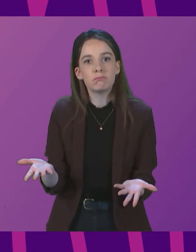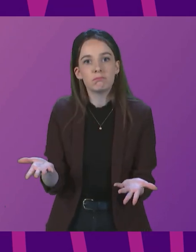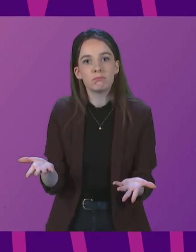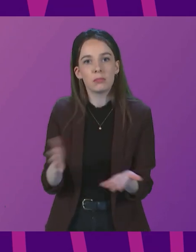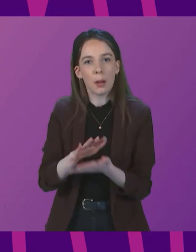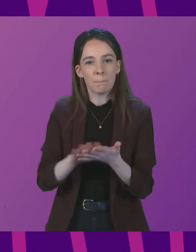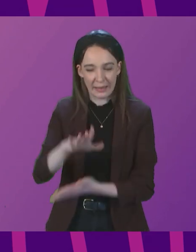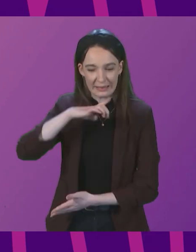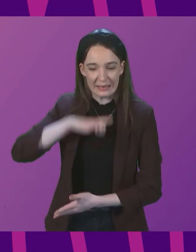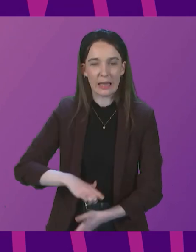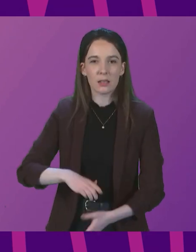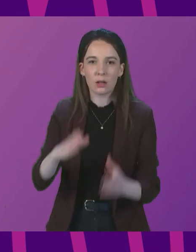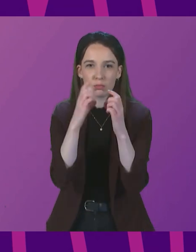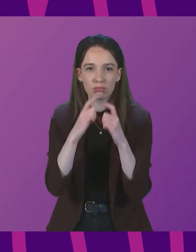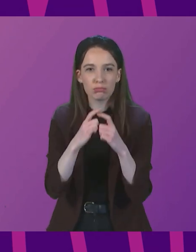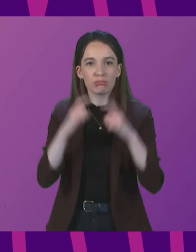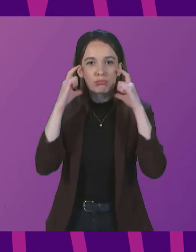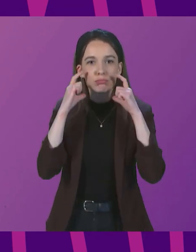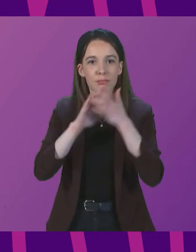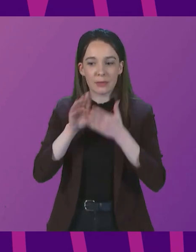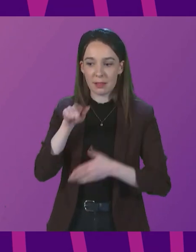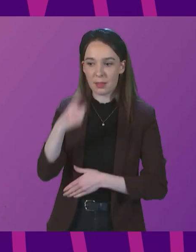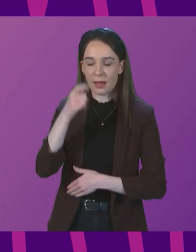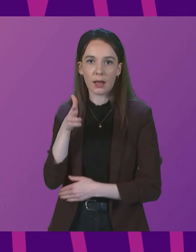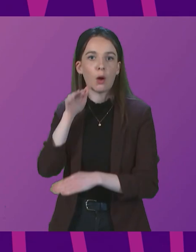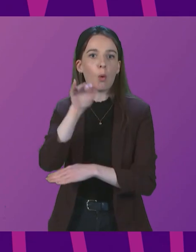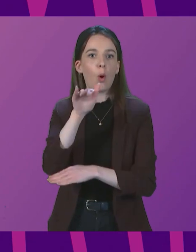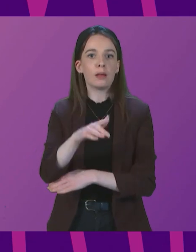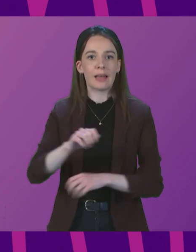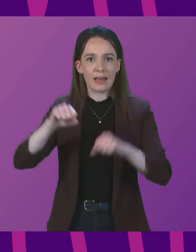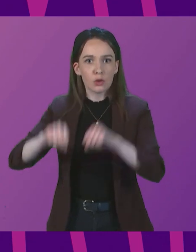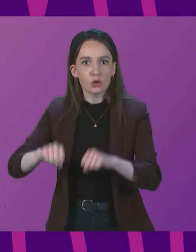us to wear our mask so that they can at least go out and shop.